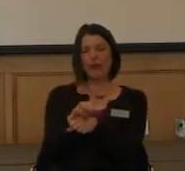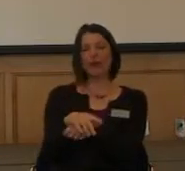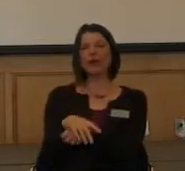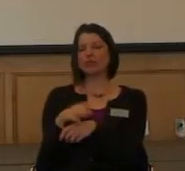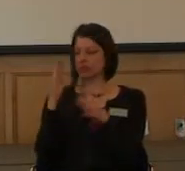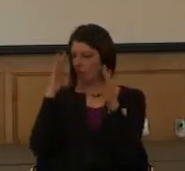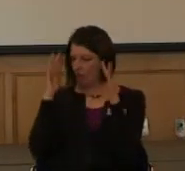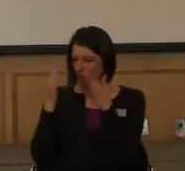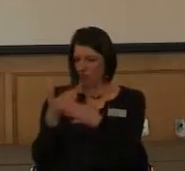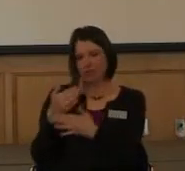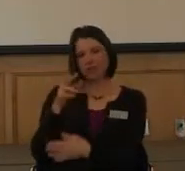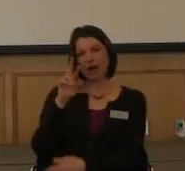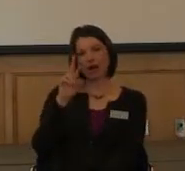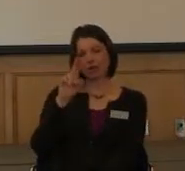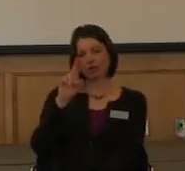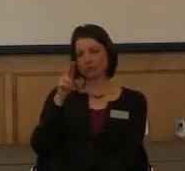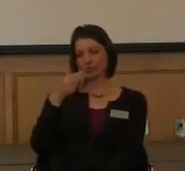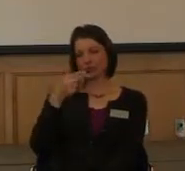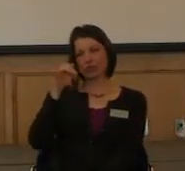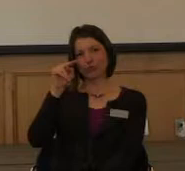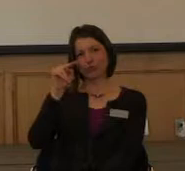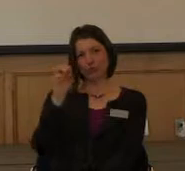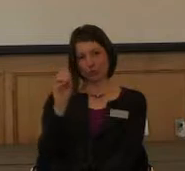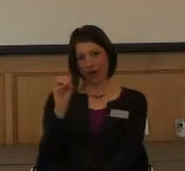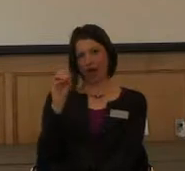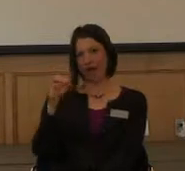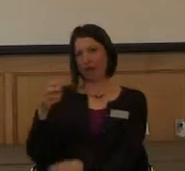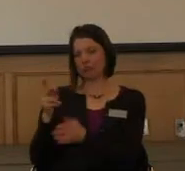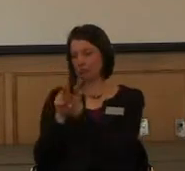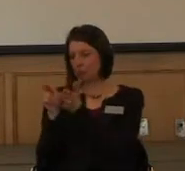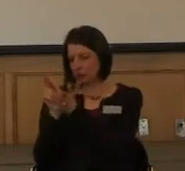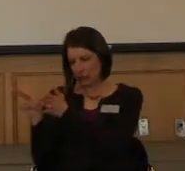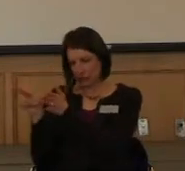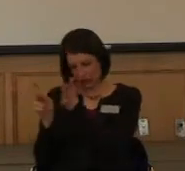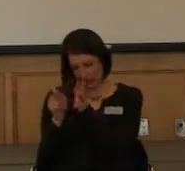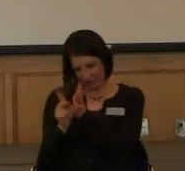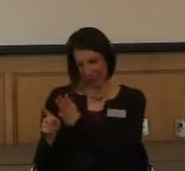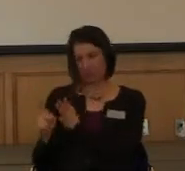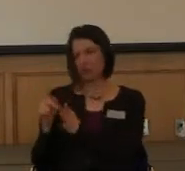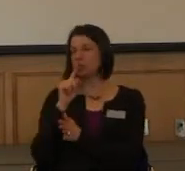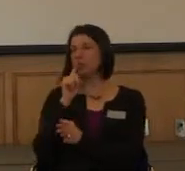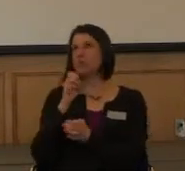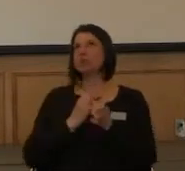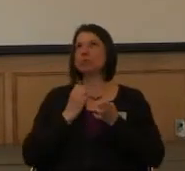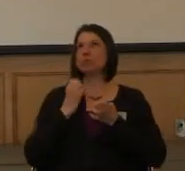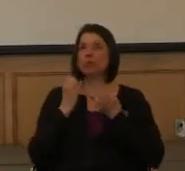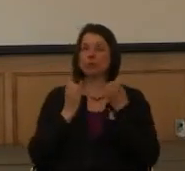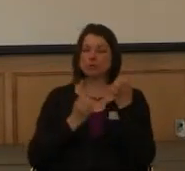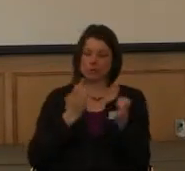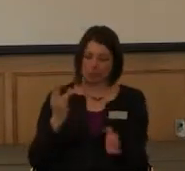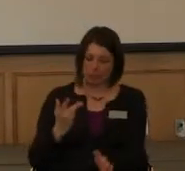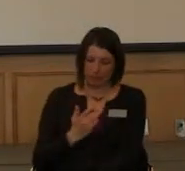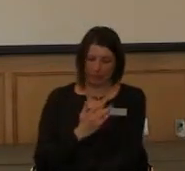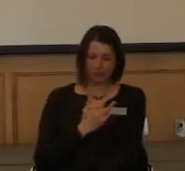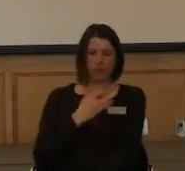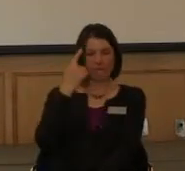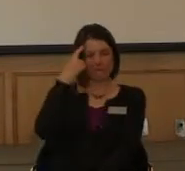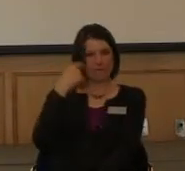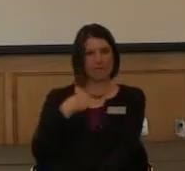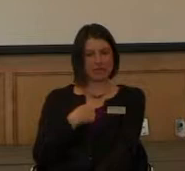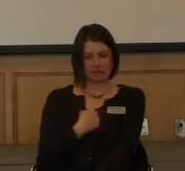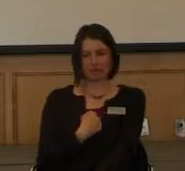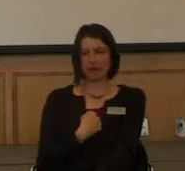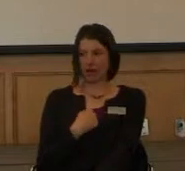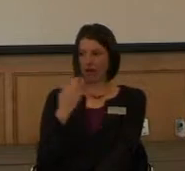rhinoceros poaching. And it was really emotional for me, you know, knowing that